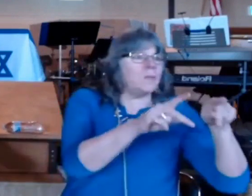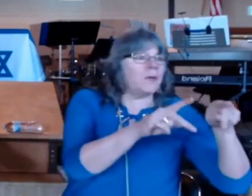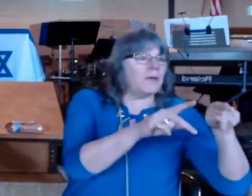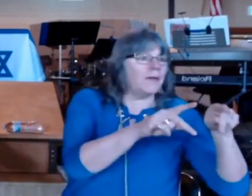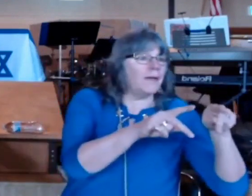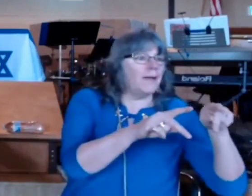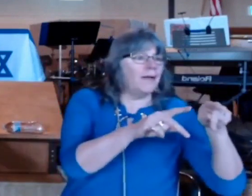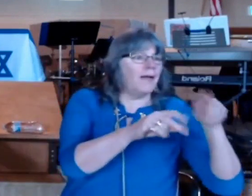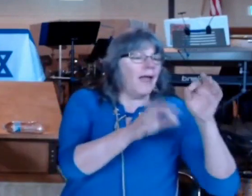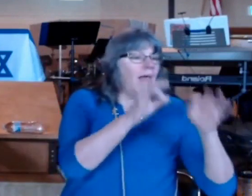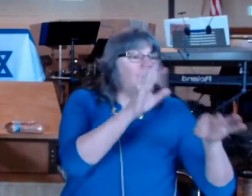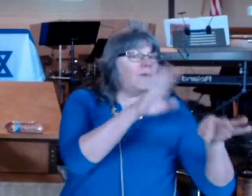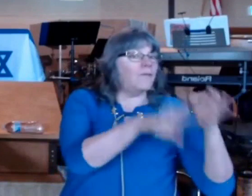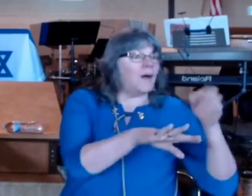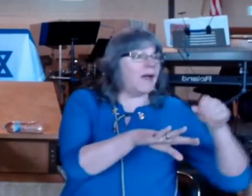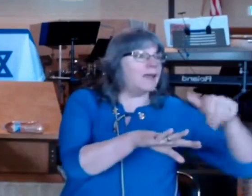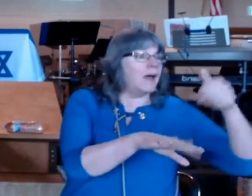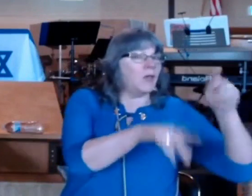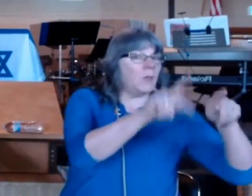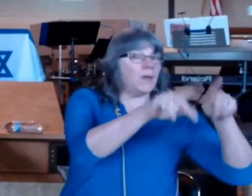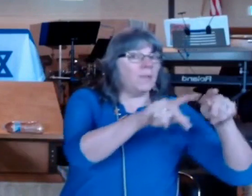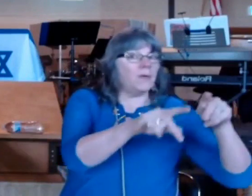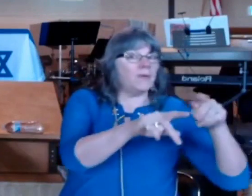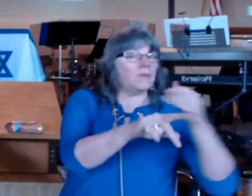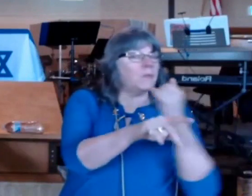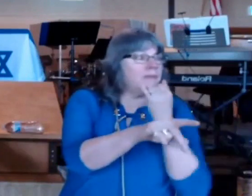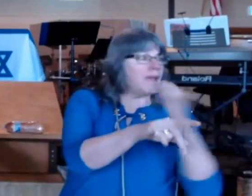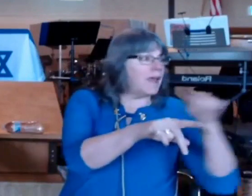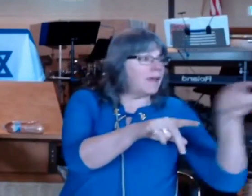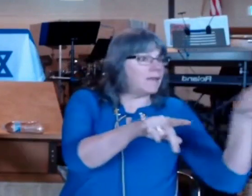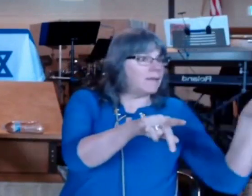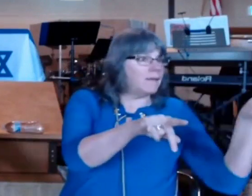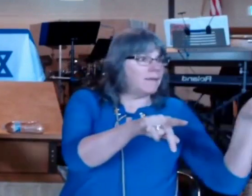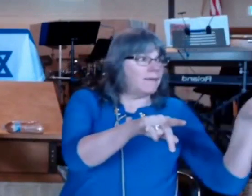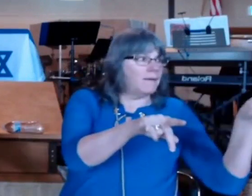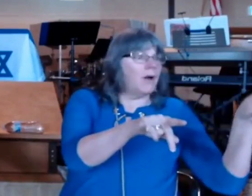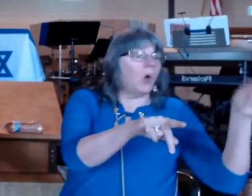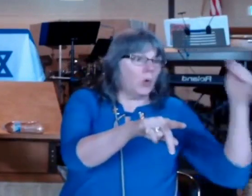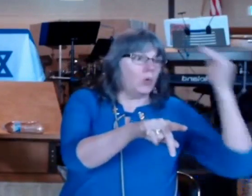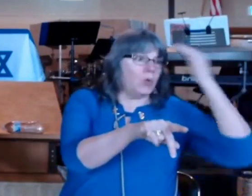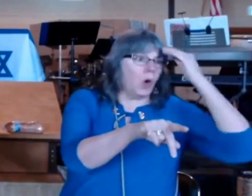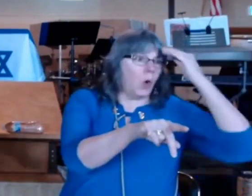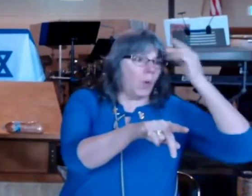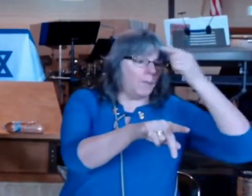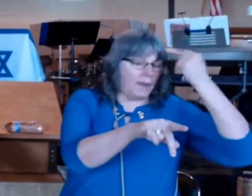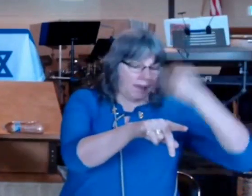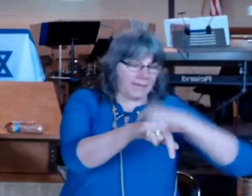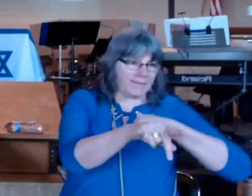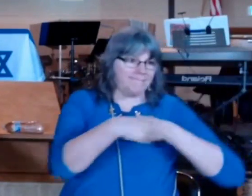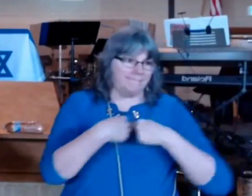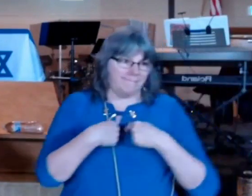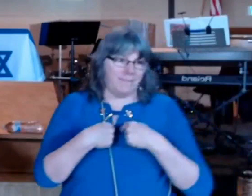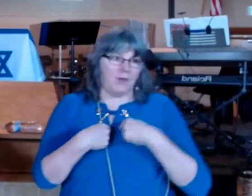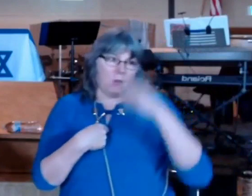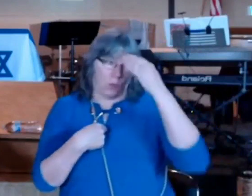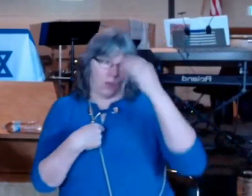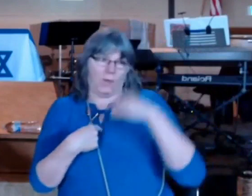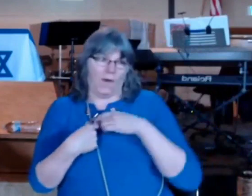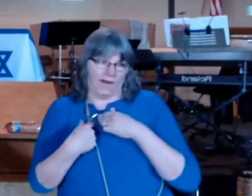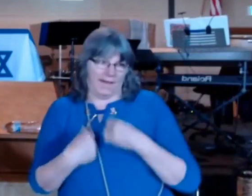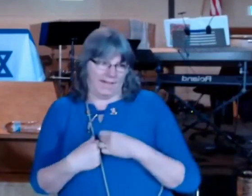means of finding out your own faults and blemishes is to see what faults and blemishes you notice in others